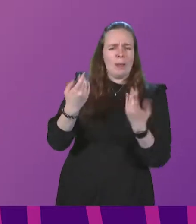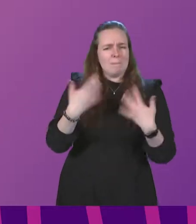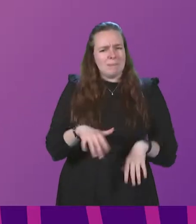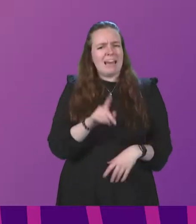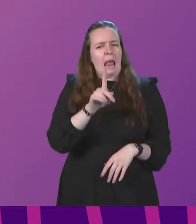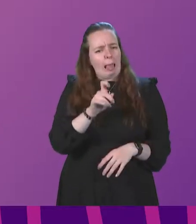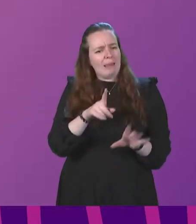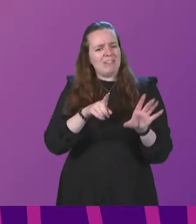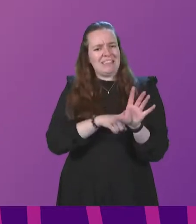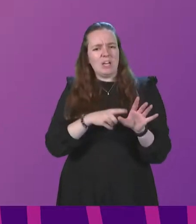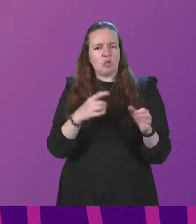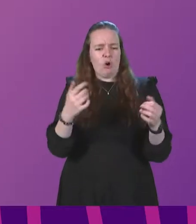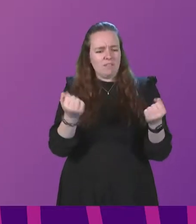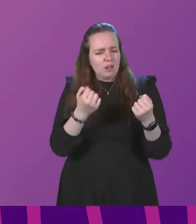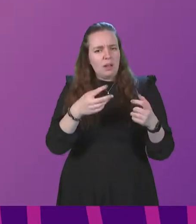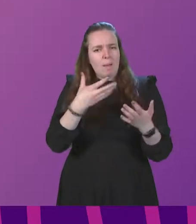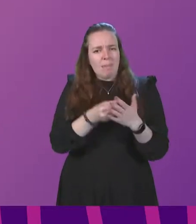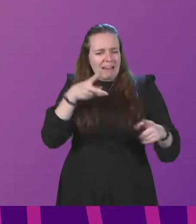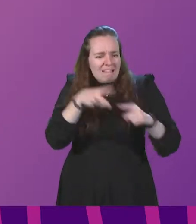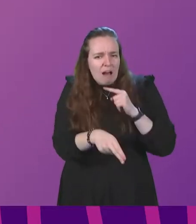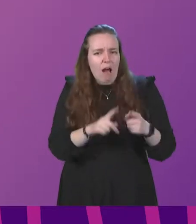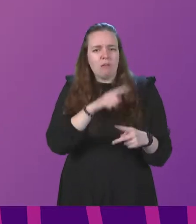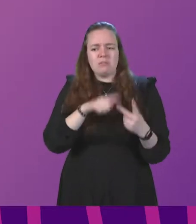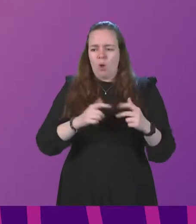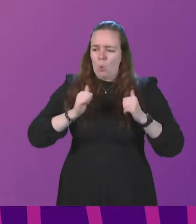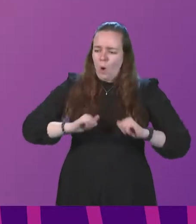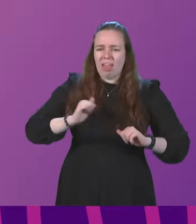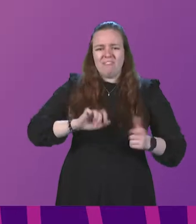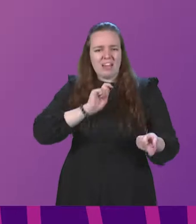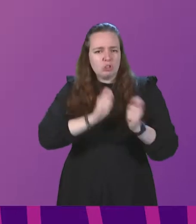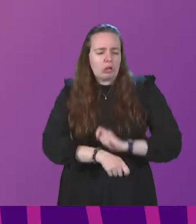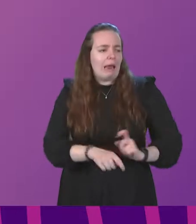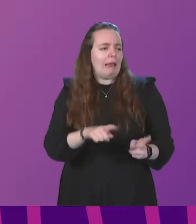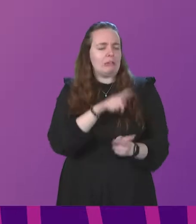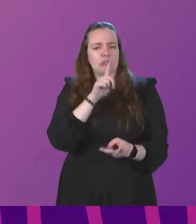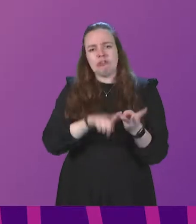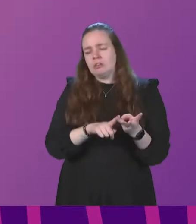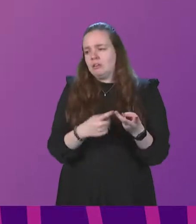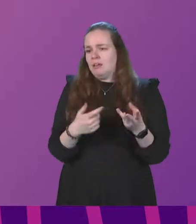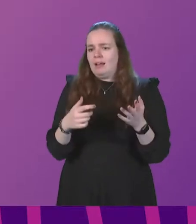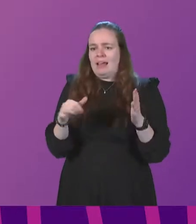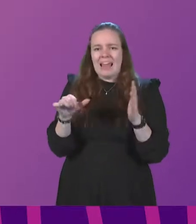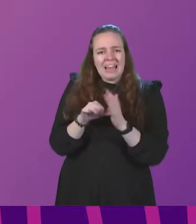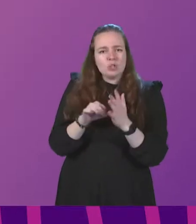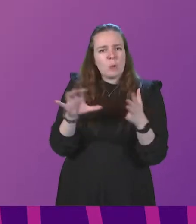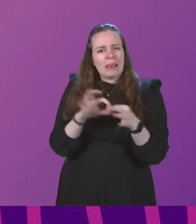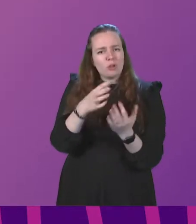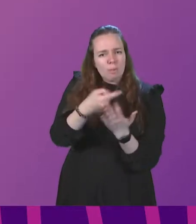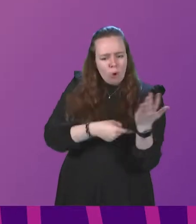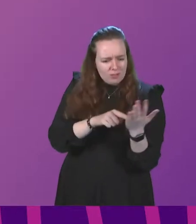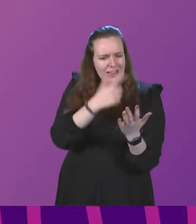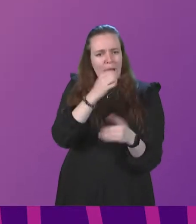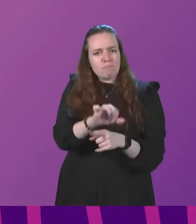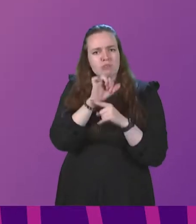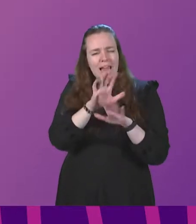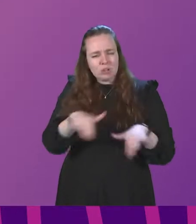of welfare reform, of disinvestment in the issues, in the policies which can protect these children.